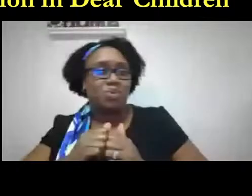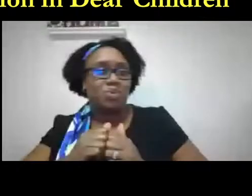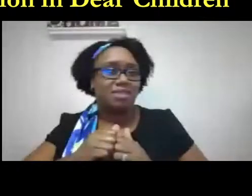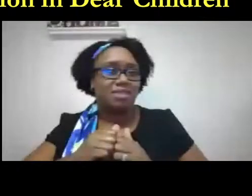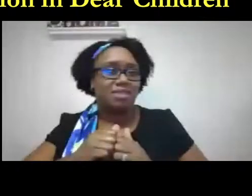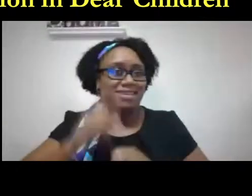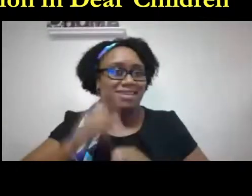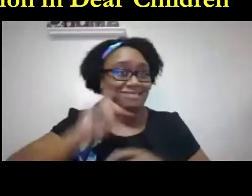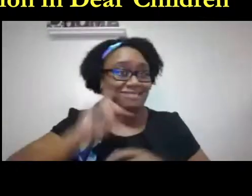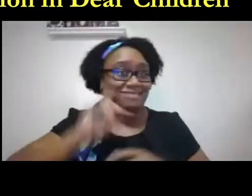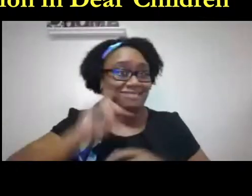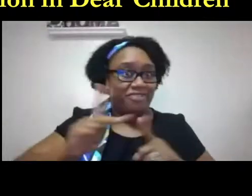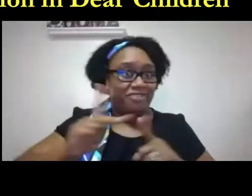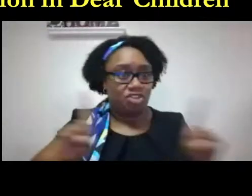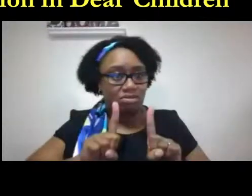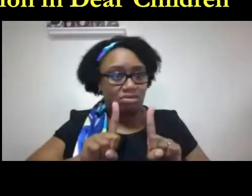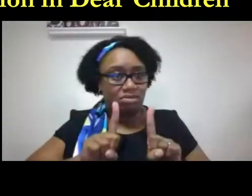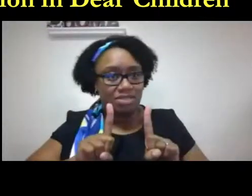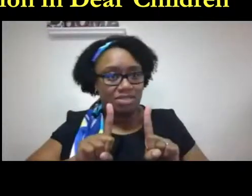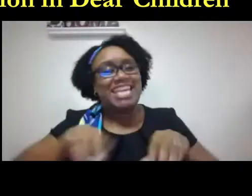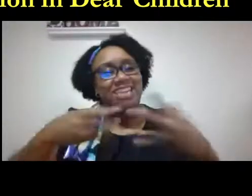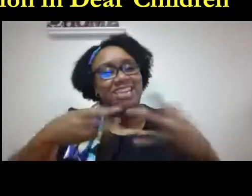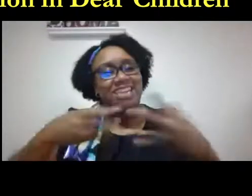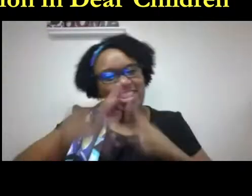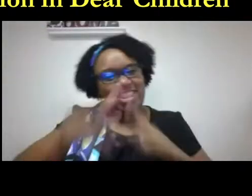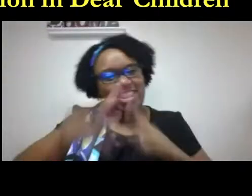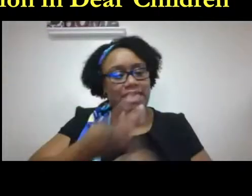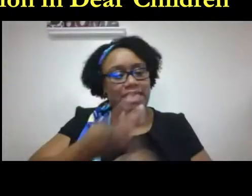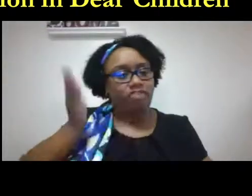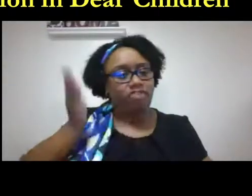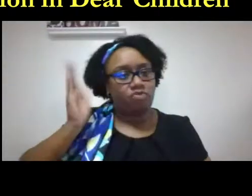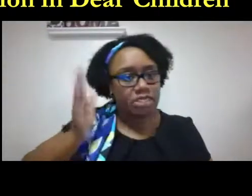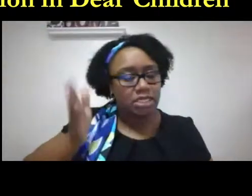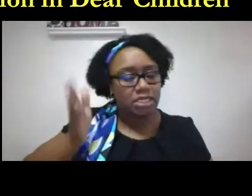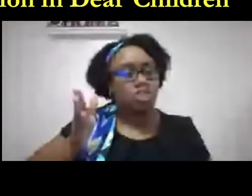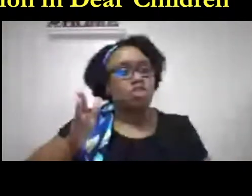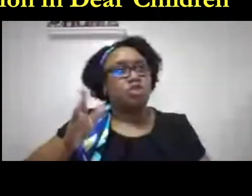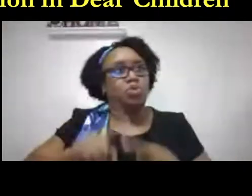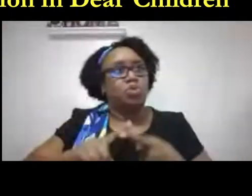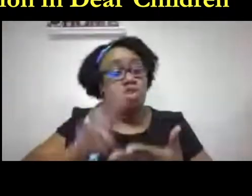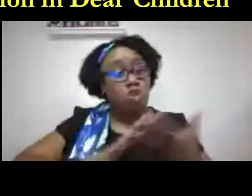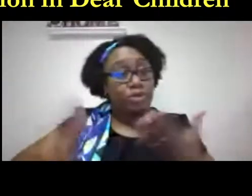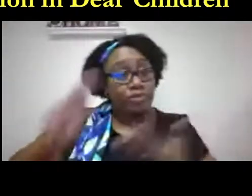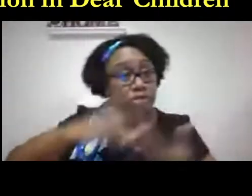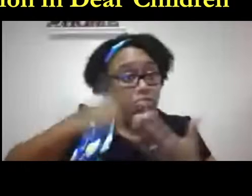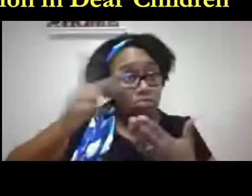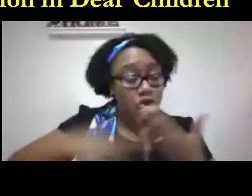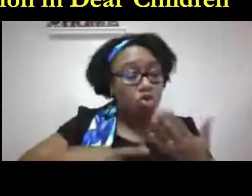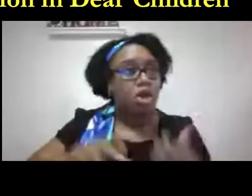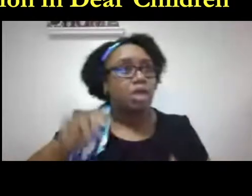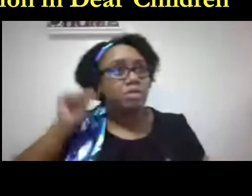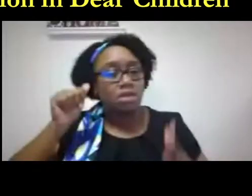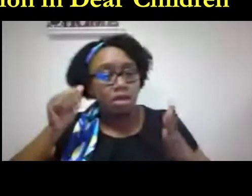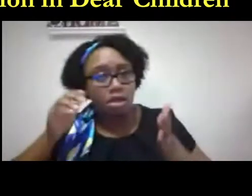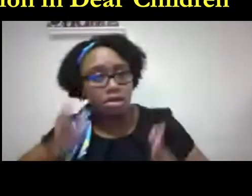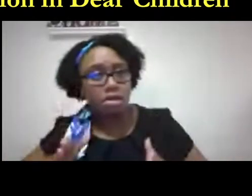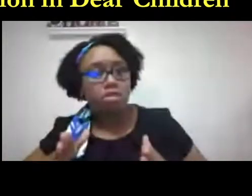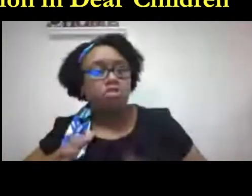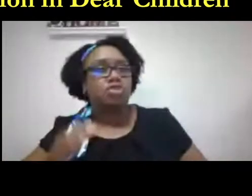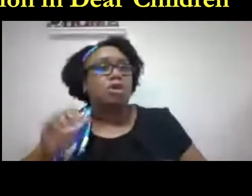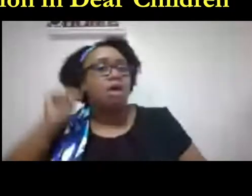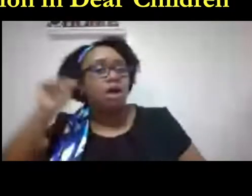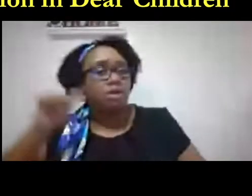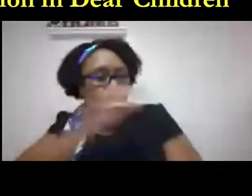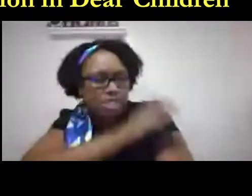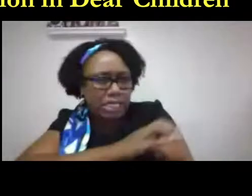that thinks this way but collaborations between audiologists and deaf professionals giving